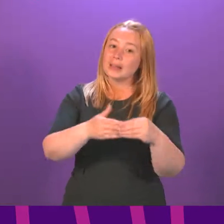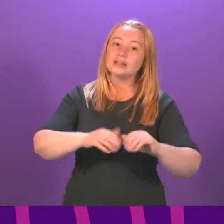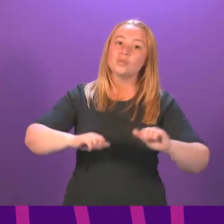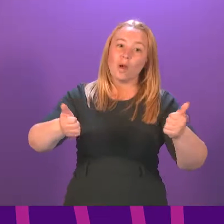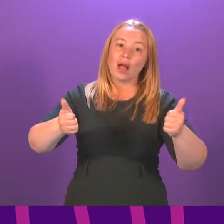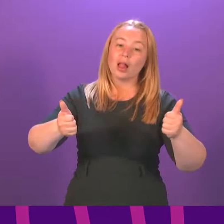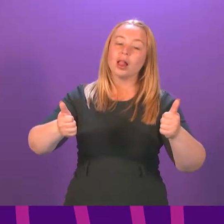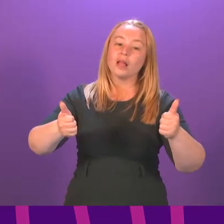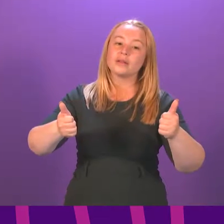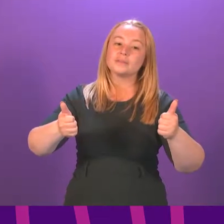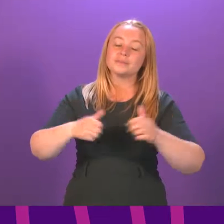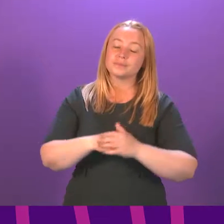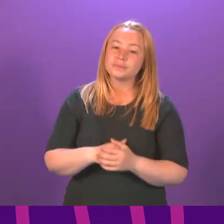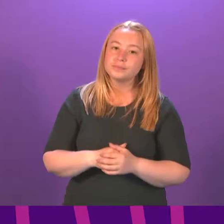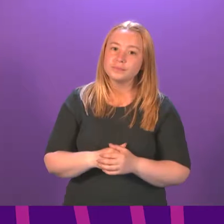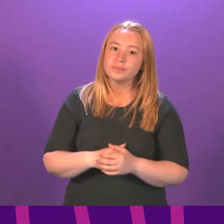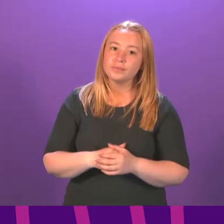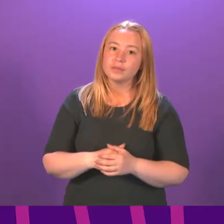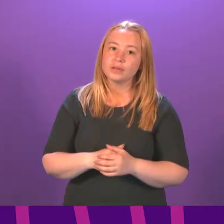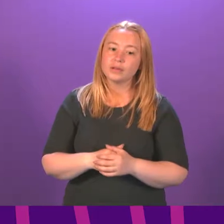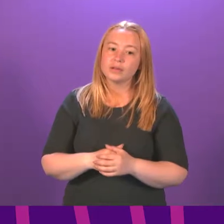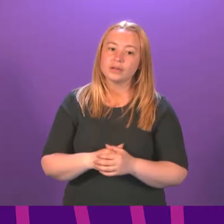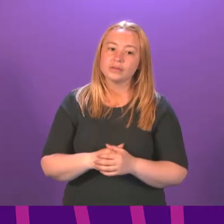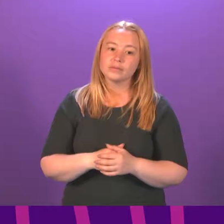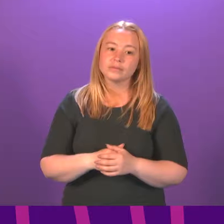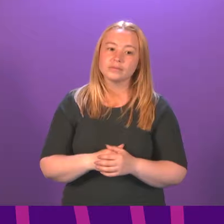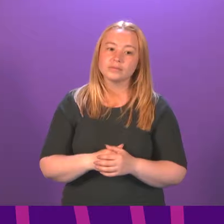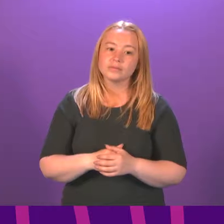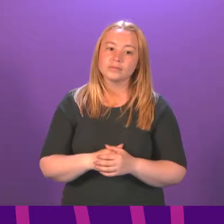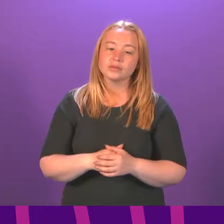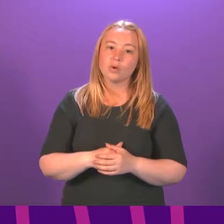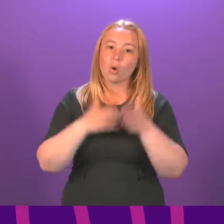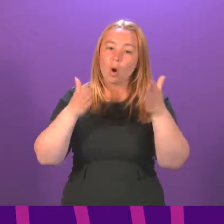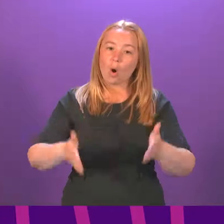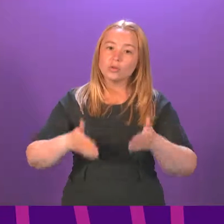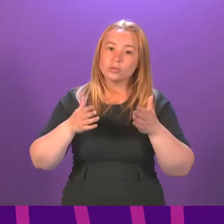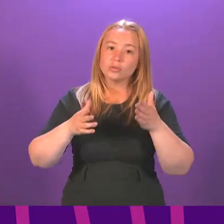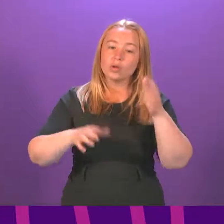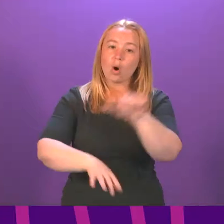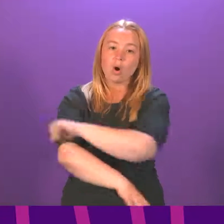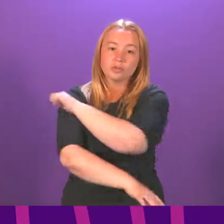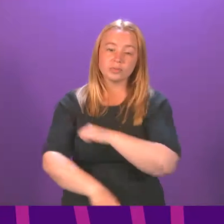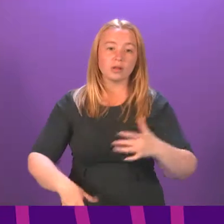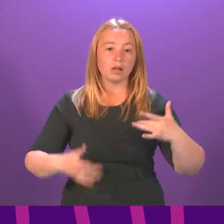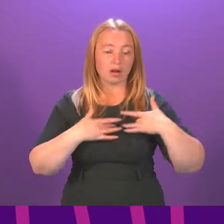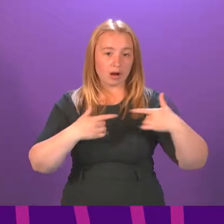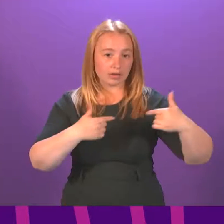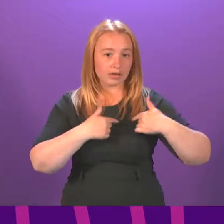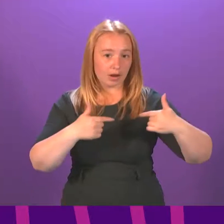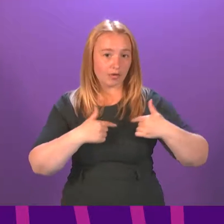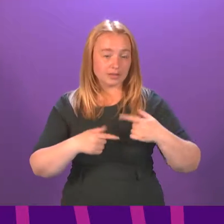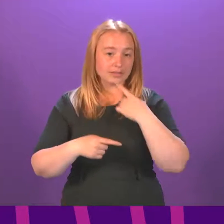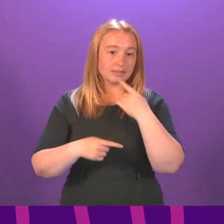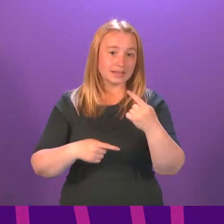Gullen. The recently refreshed out-of-hospital cardiac arrest strategy makes a very clear commitment to addressing